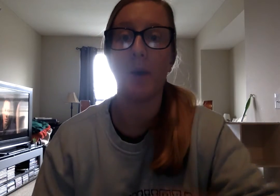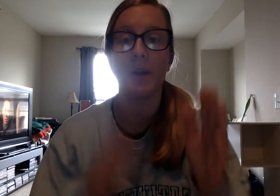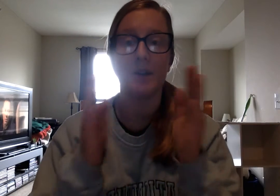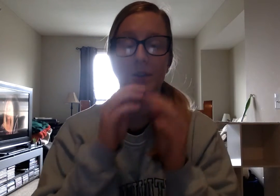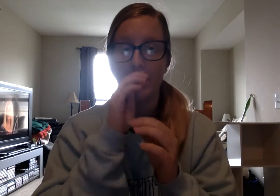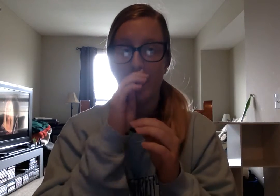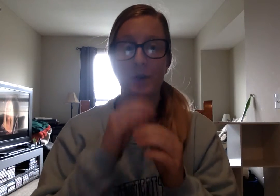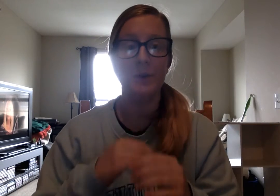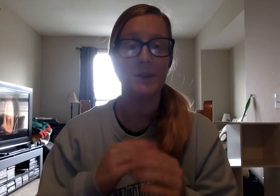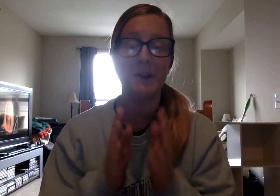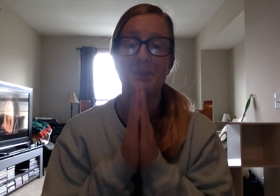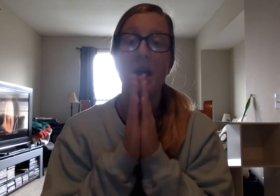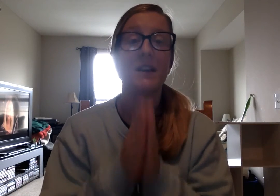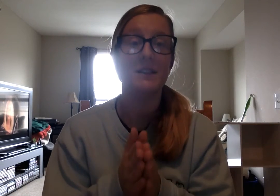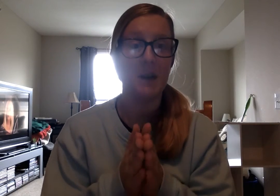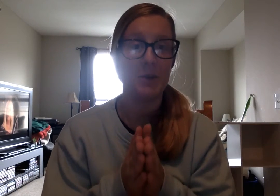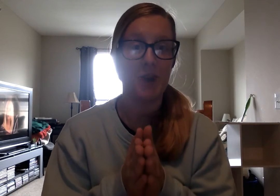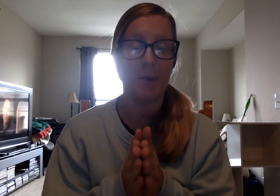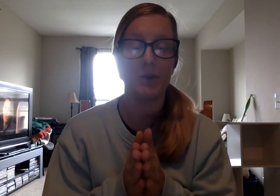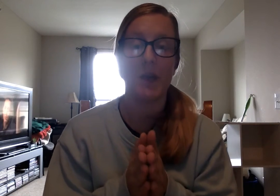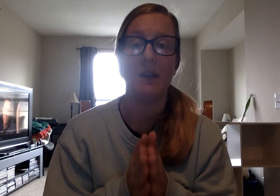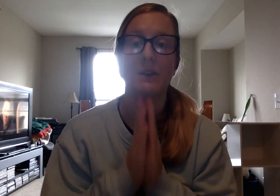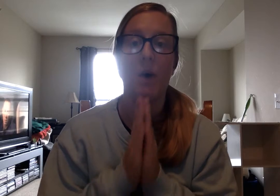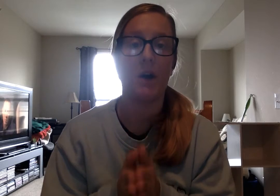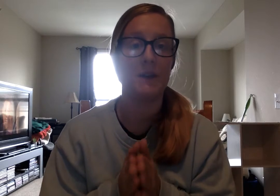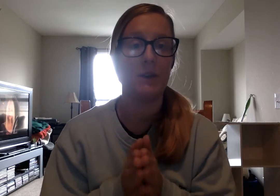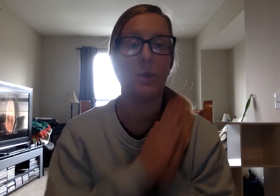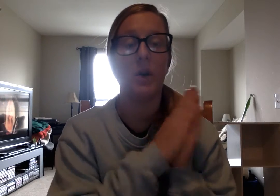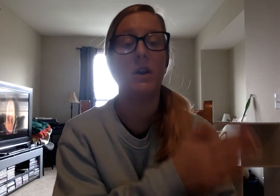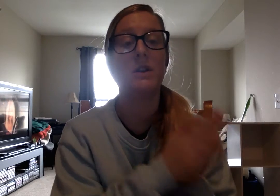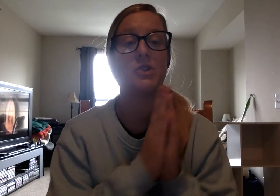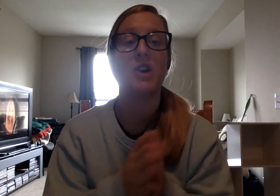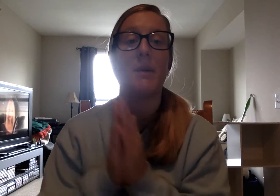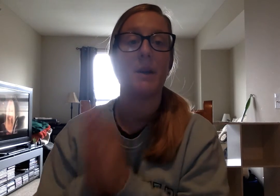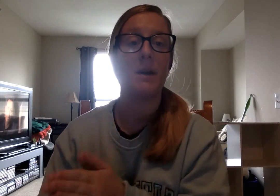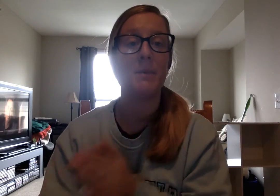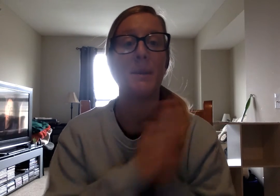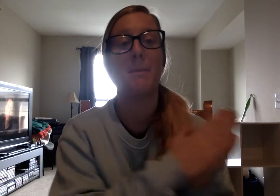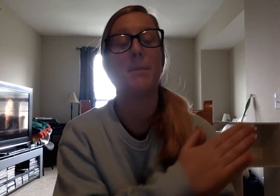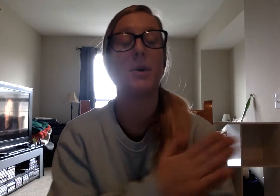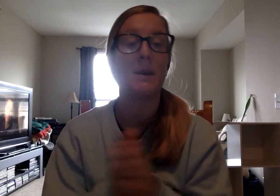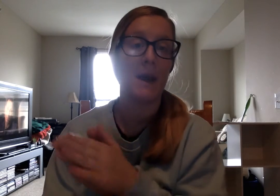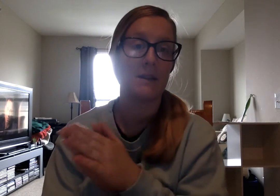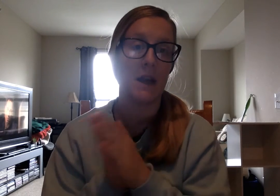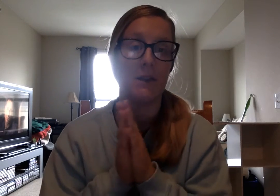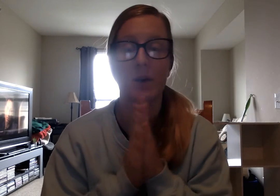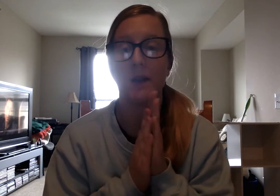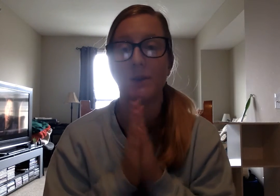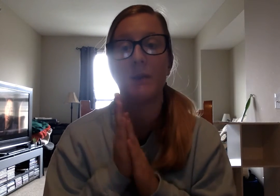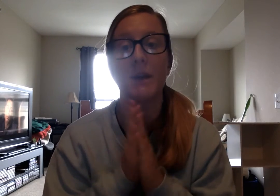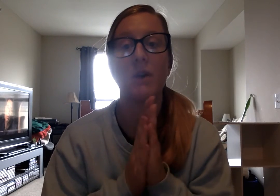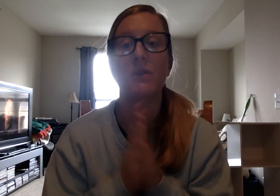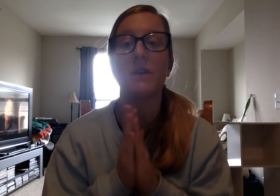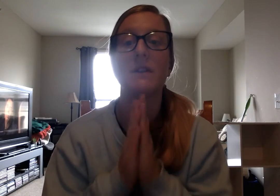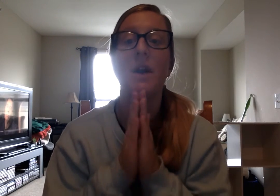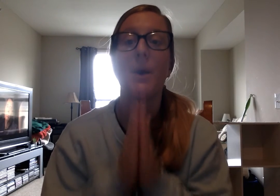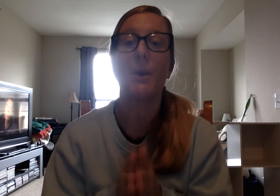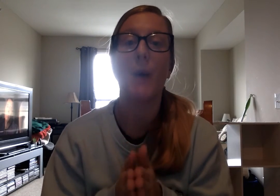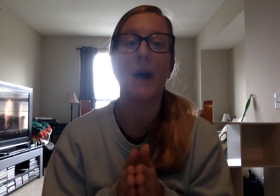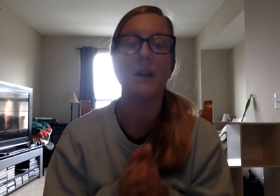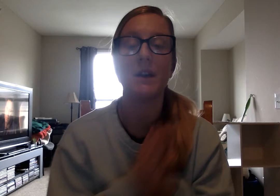Now we're going to do our, sorry, double choppers, okay? So I'll say the word, chop it up, put it back together, okay? So let me go first. Well.